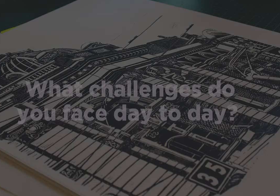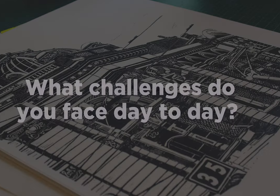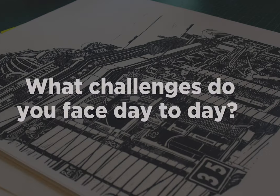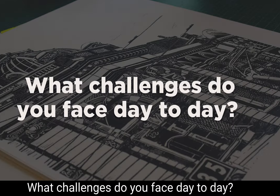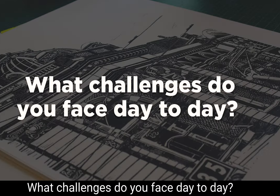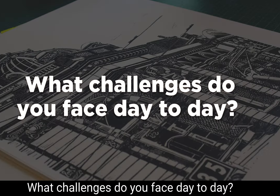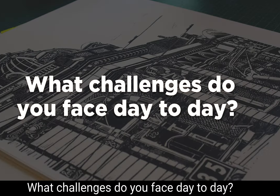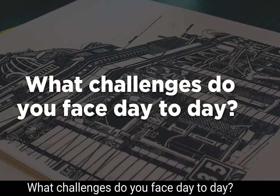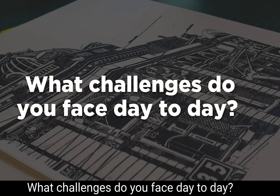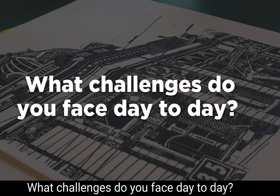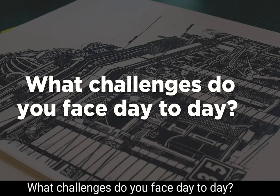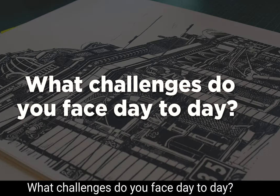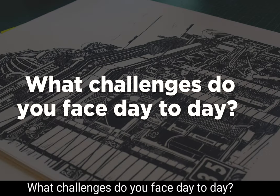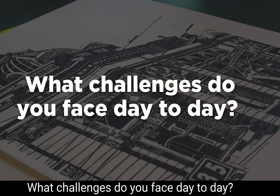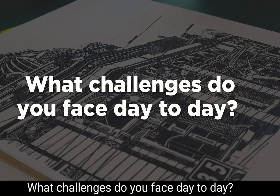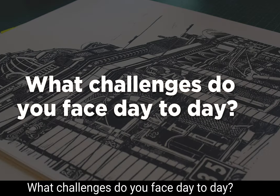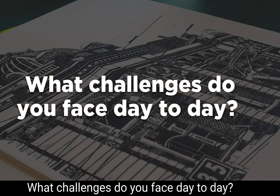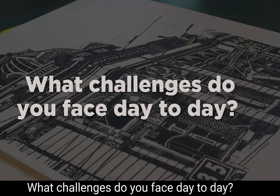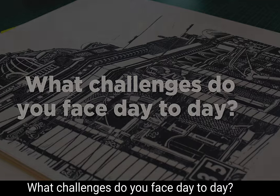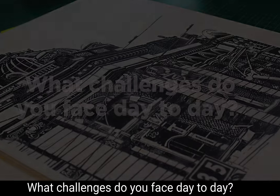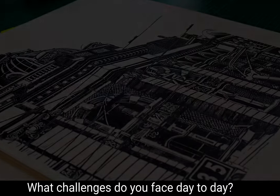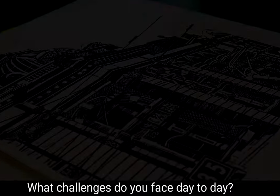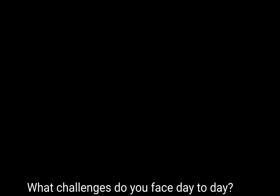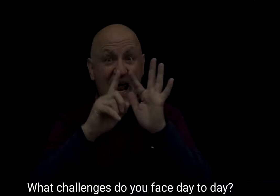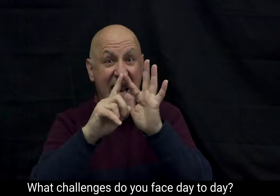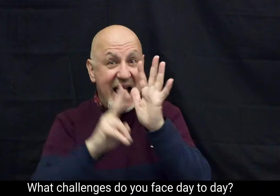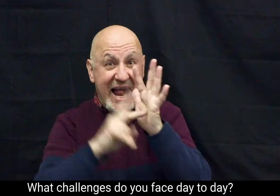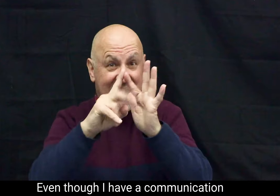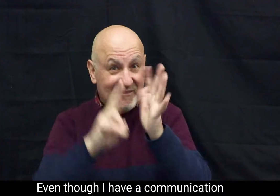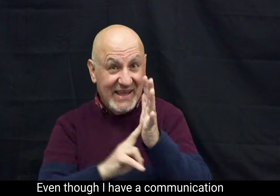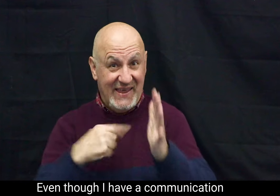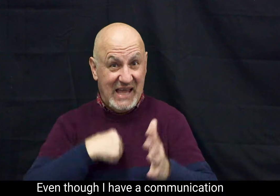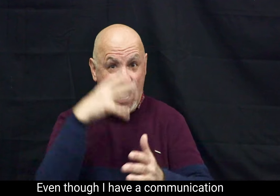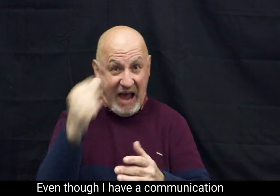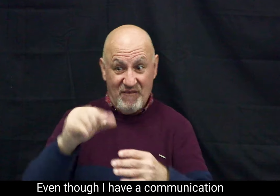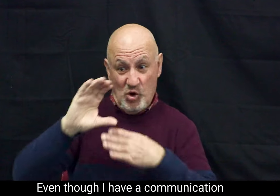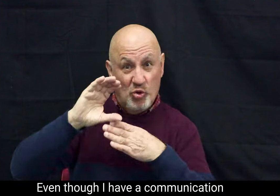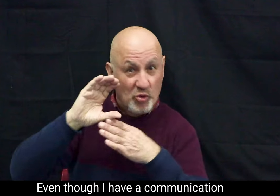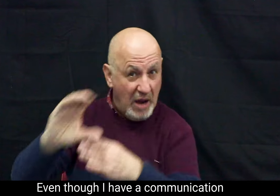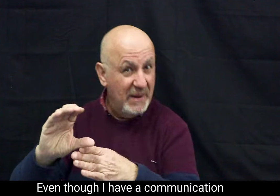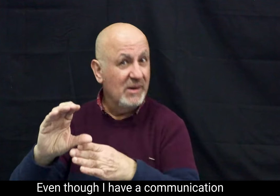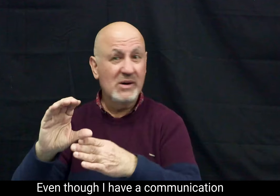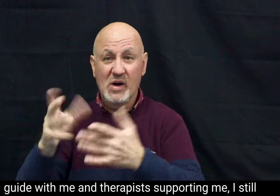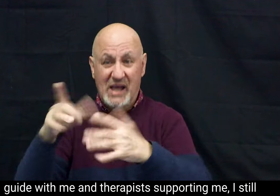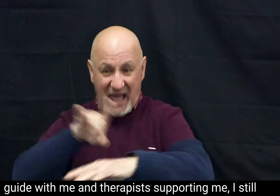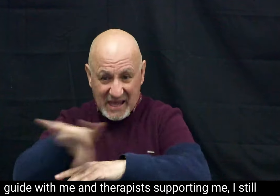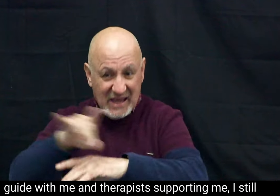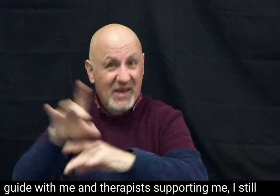What challenges do you face day to day? Even though I have a communication guide with me and